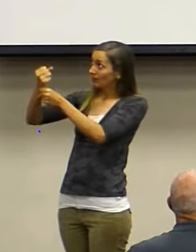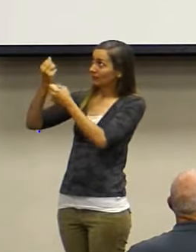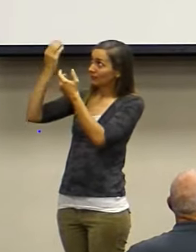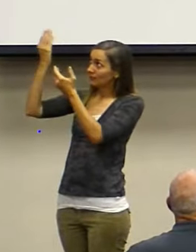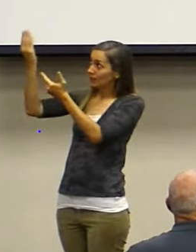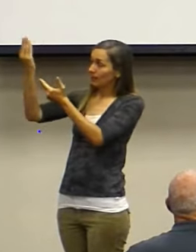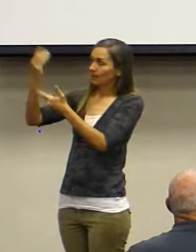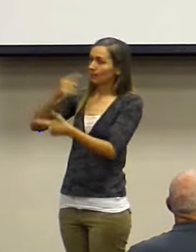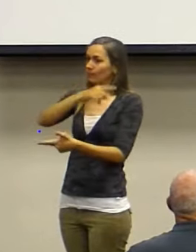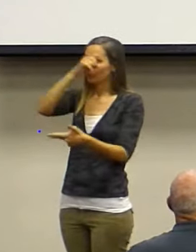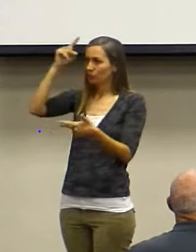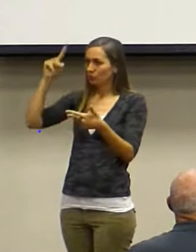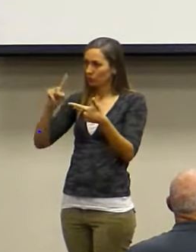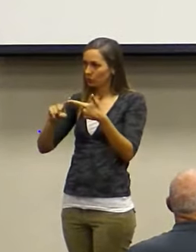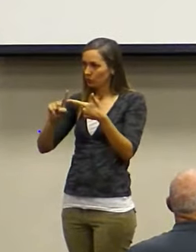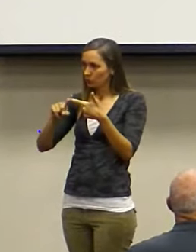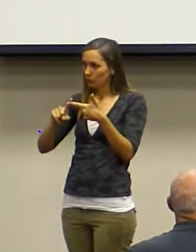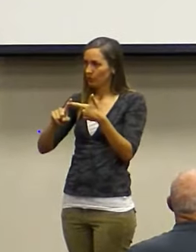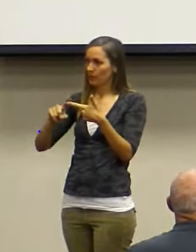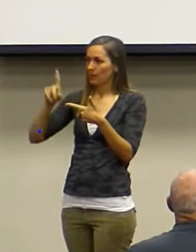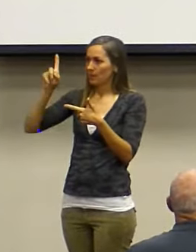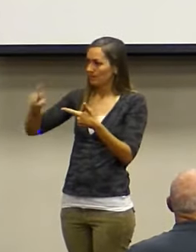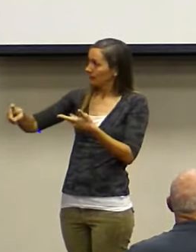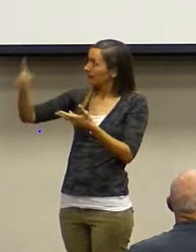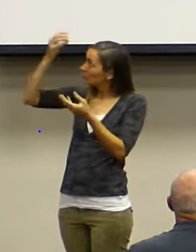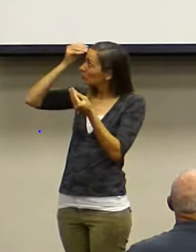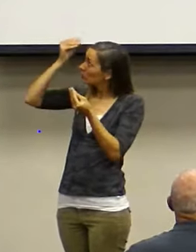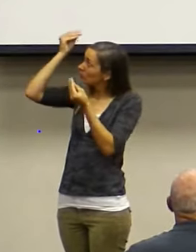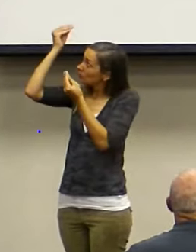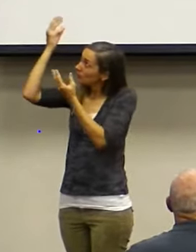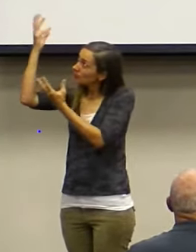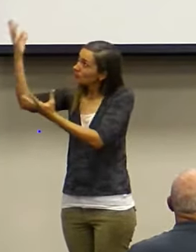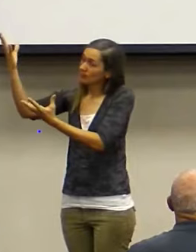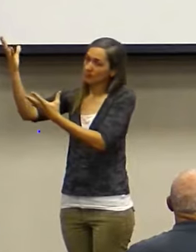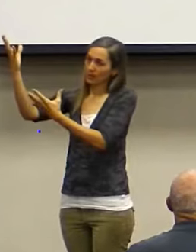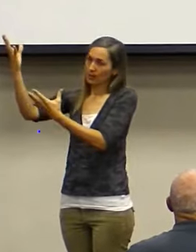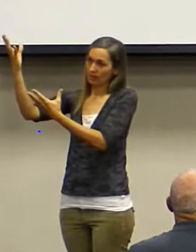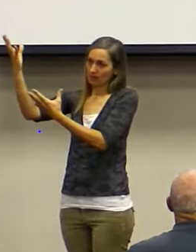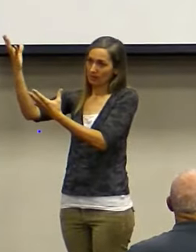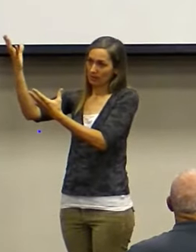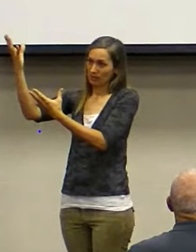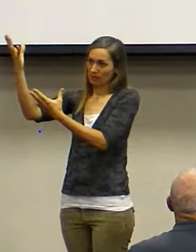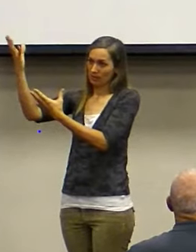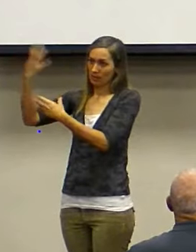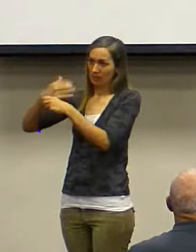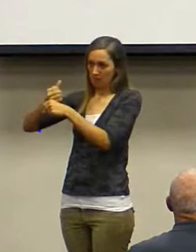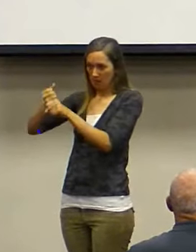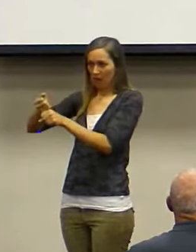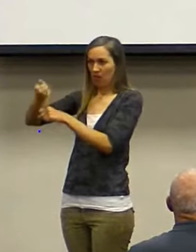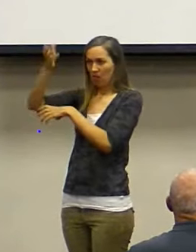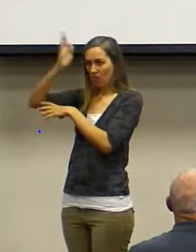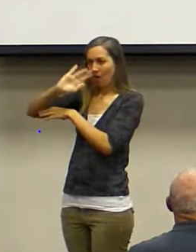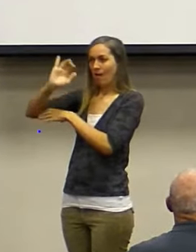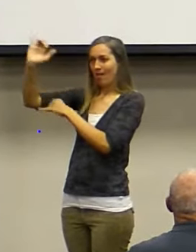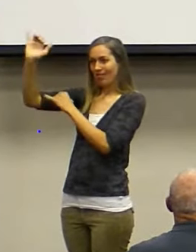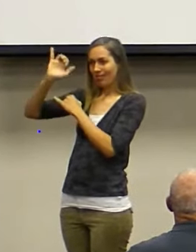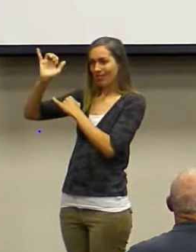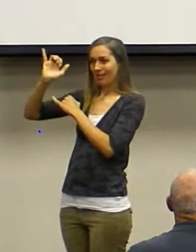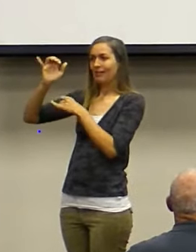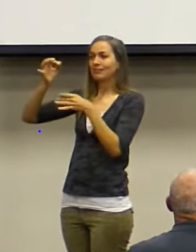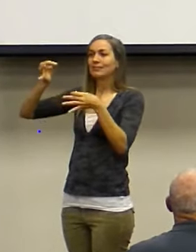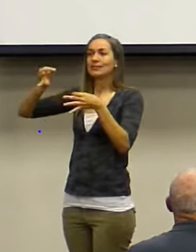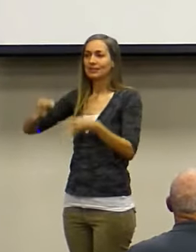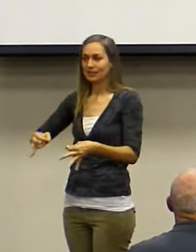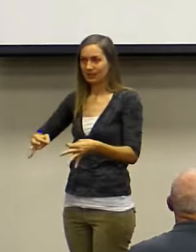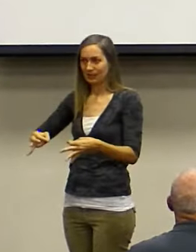two, I must obey and take godly and make godly decisions, which then leads